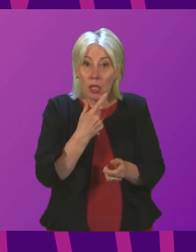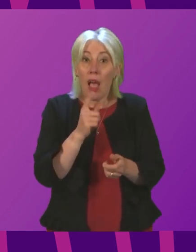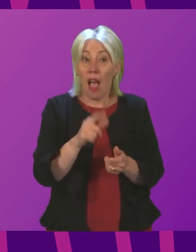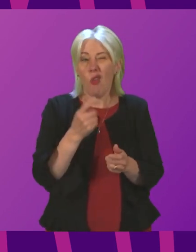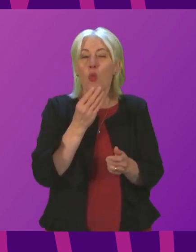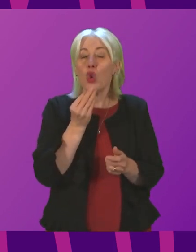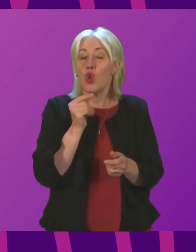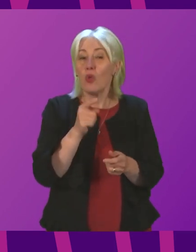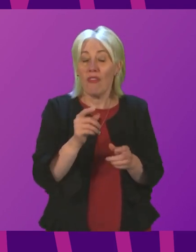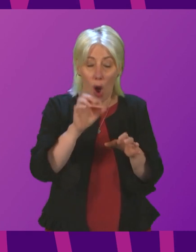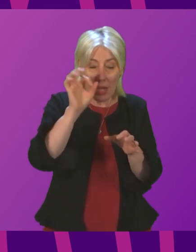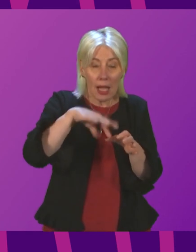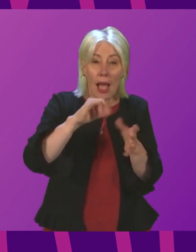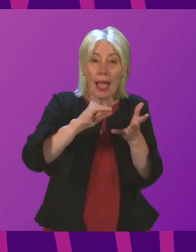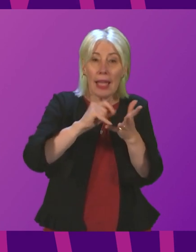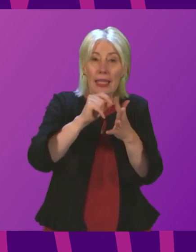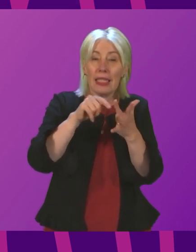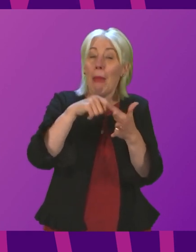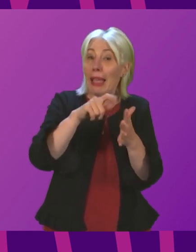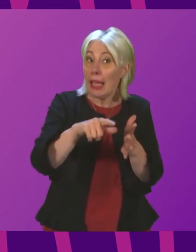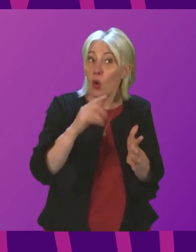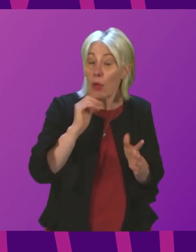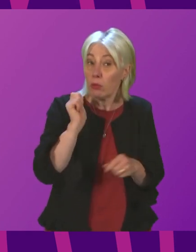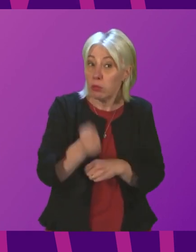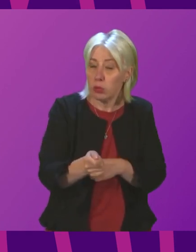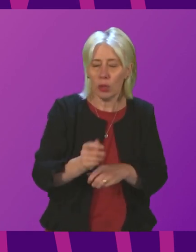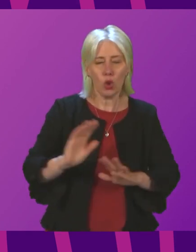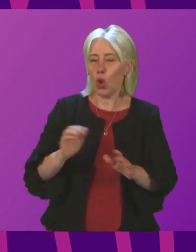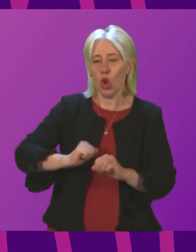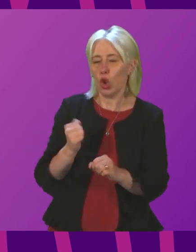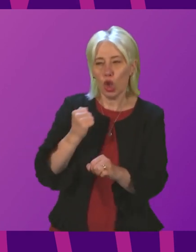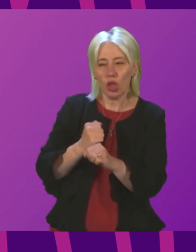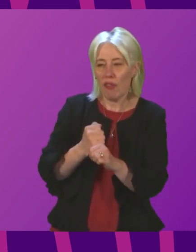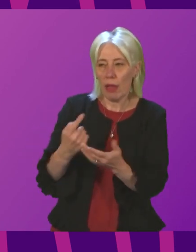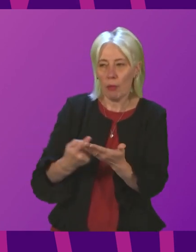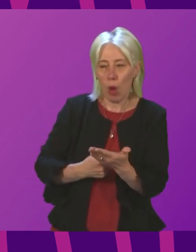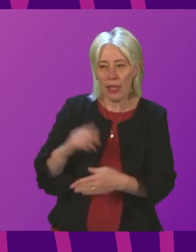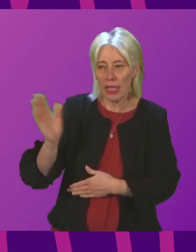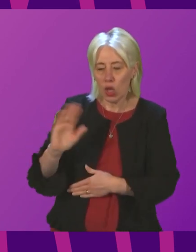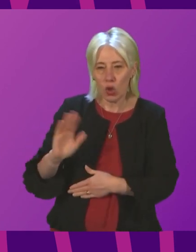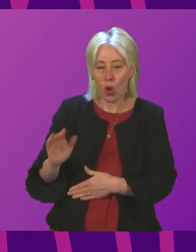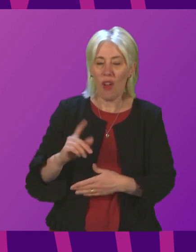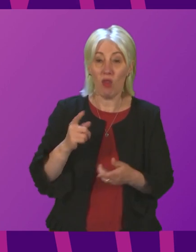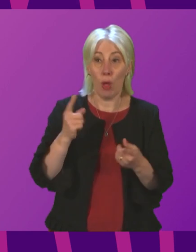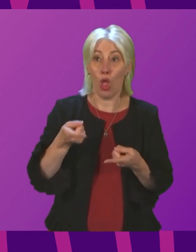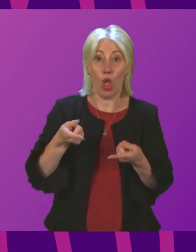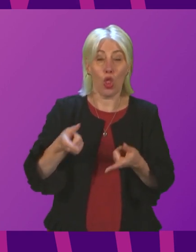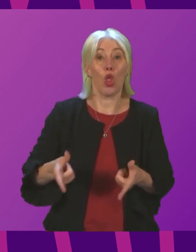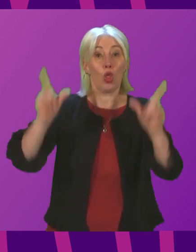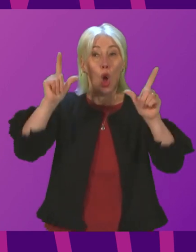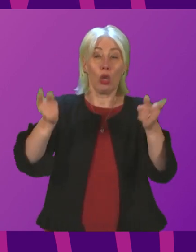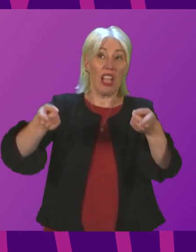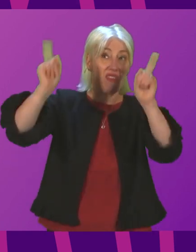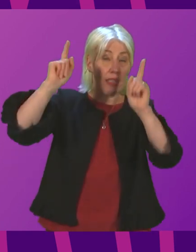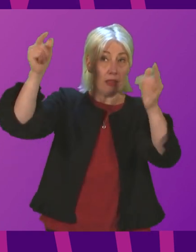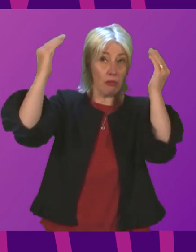Secretary. I think the Member misunderstands the fact that it is not a Scottish Government policy, it is a declared guidance from the Lord Advocate, and that issue would